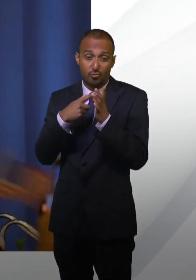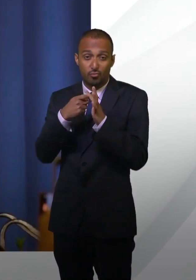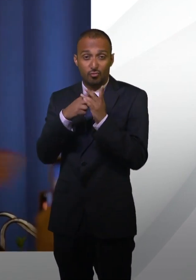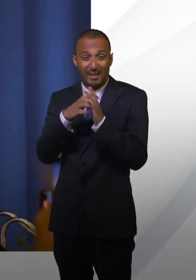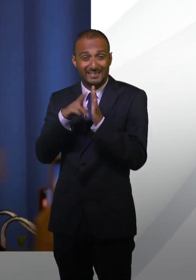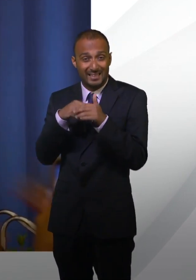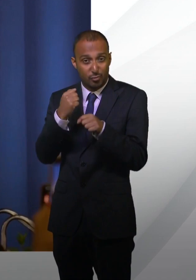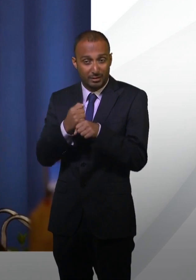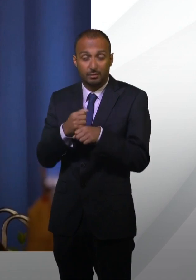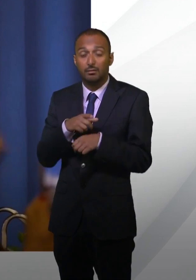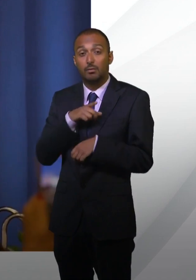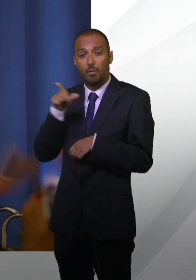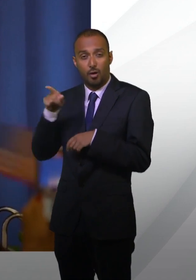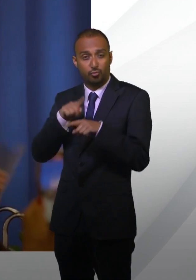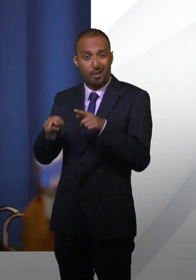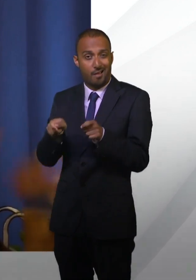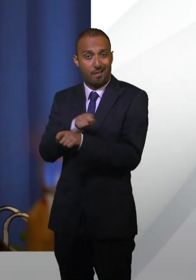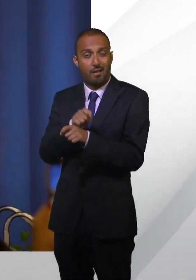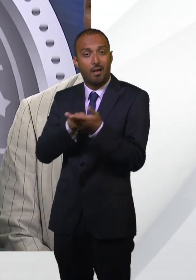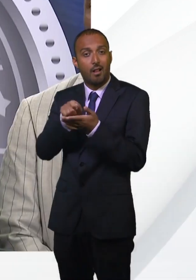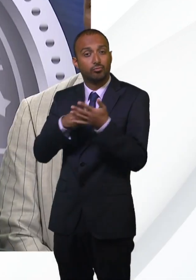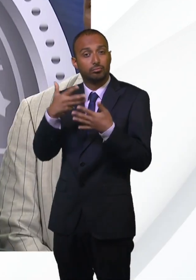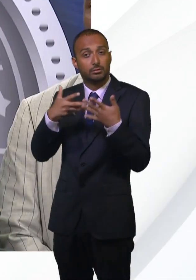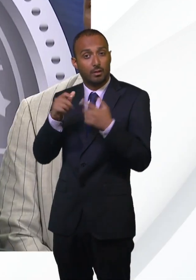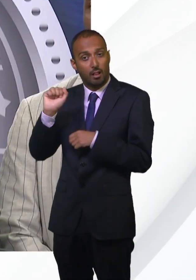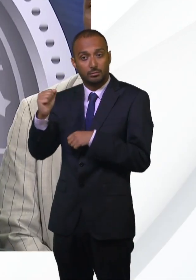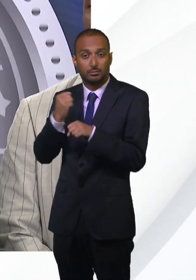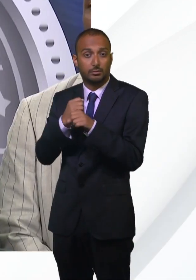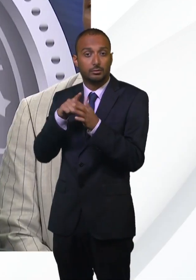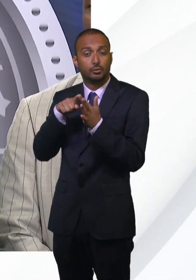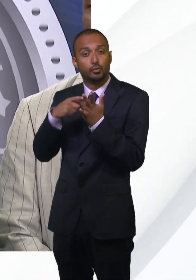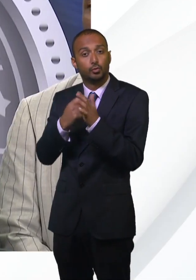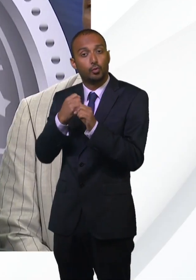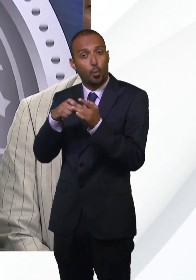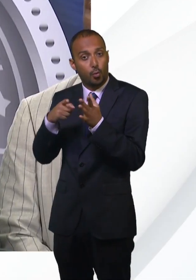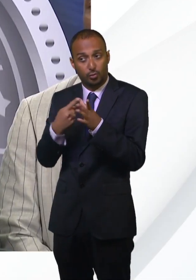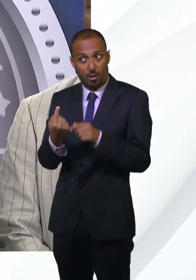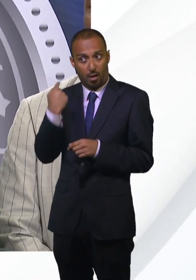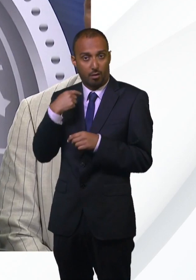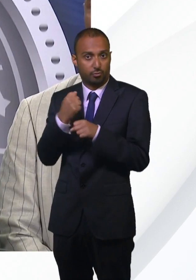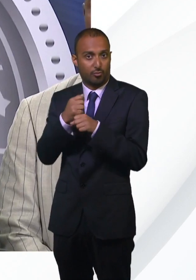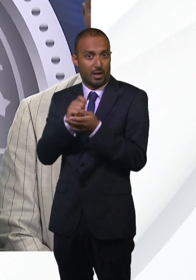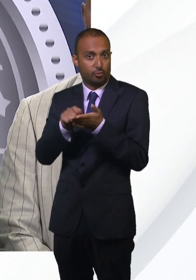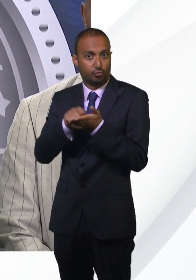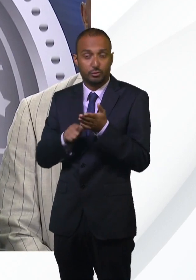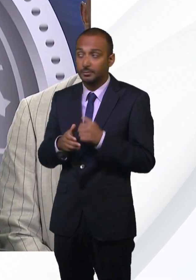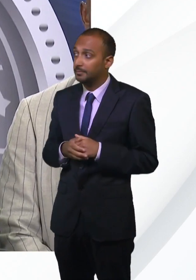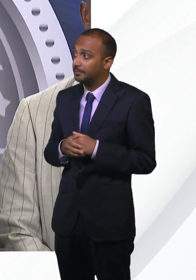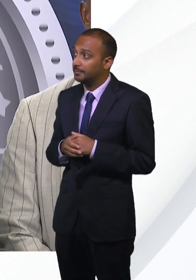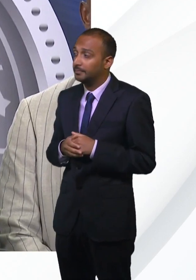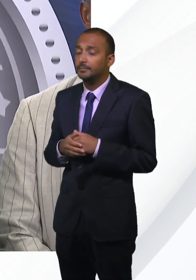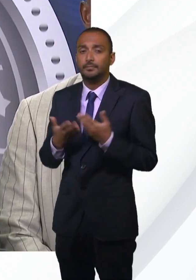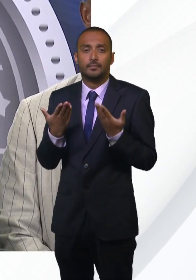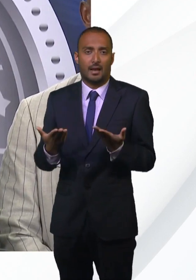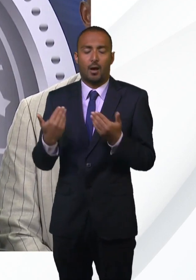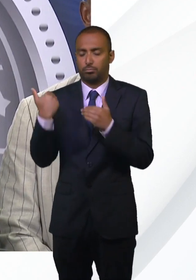defeat in Georgia in the last presidential election. It is now the duty of my office to prove these charges in the